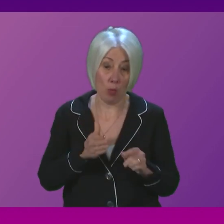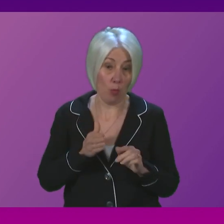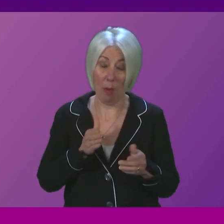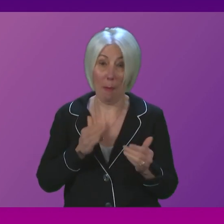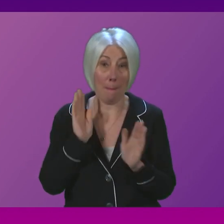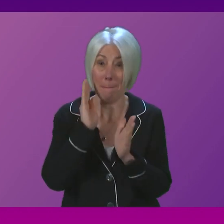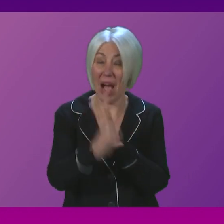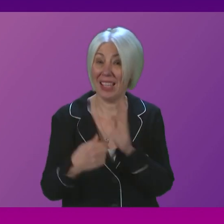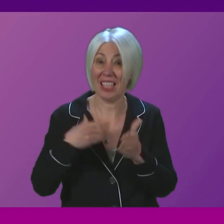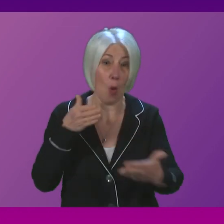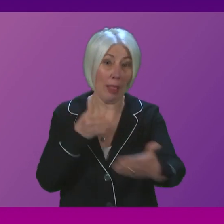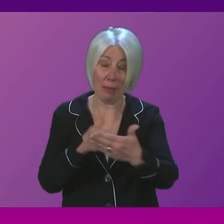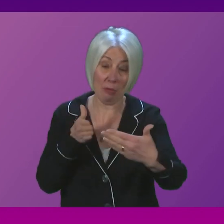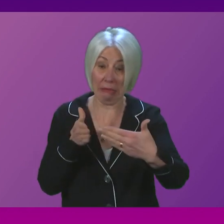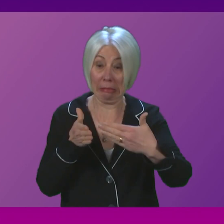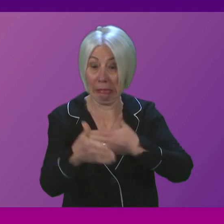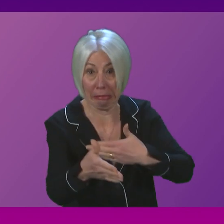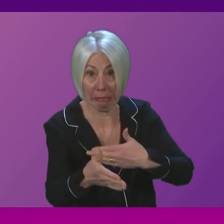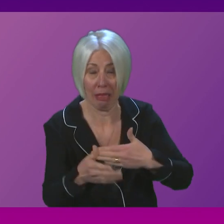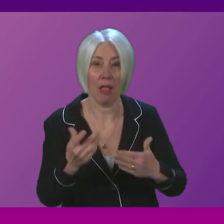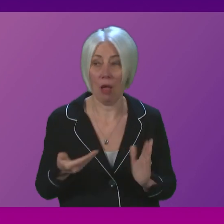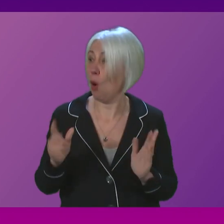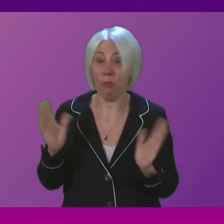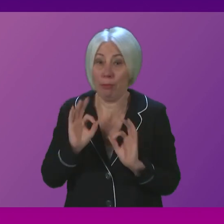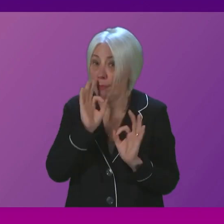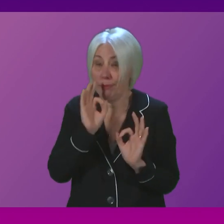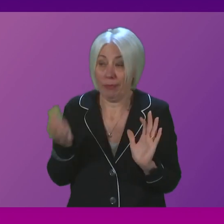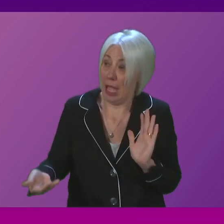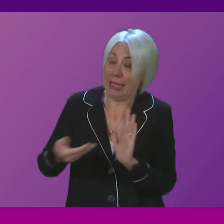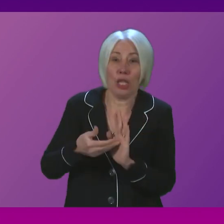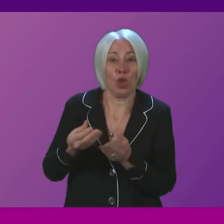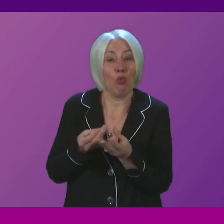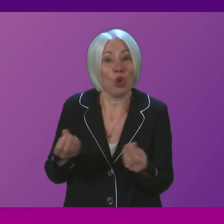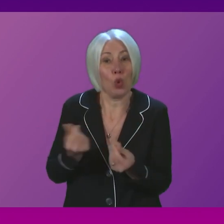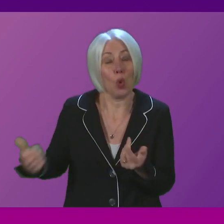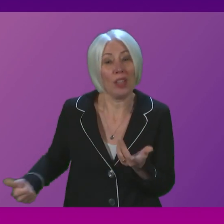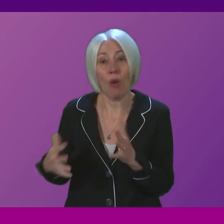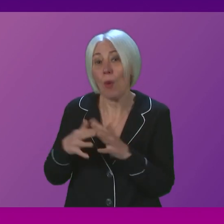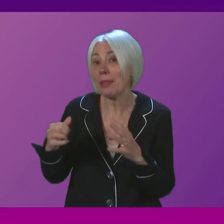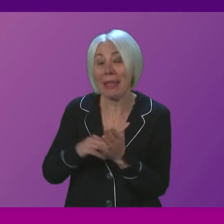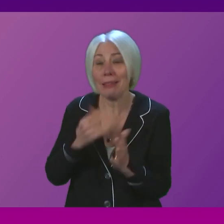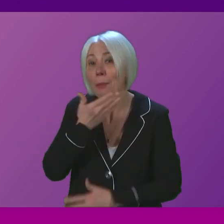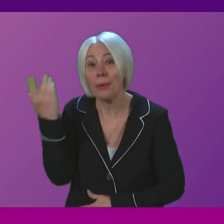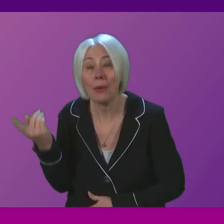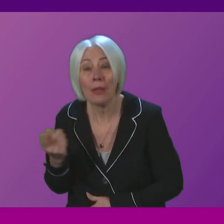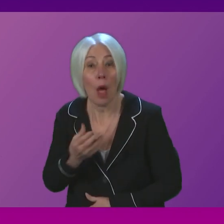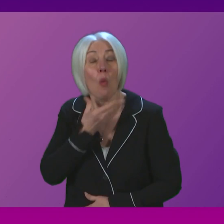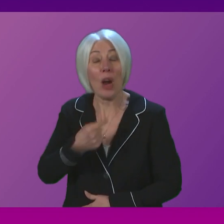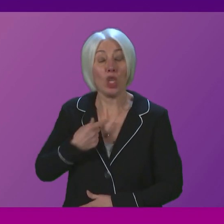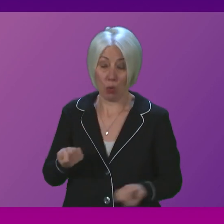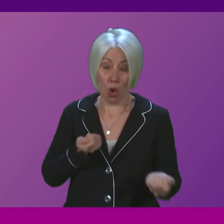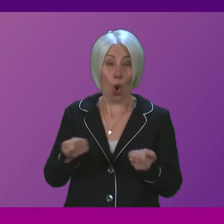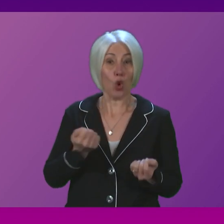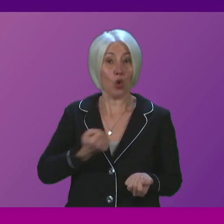financially of what we can do without additional resources from Westminster I wish it wasn't like that because I wish we were in control of our own